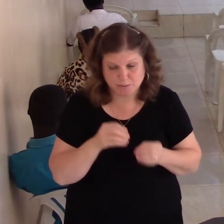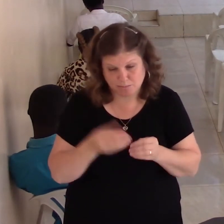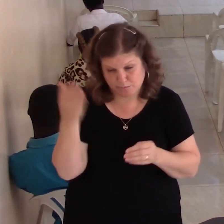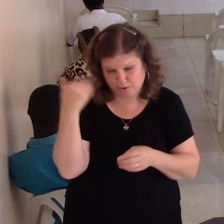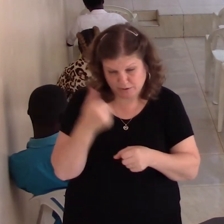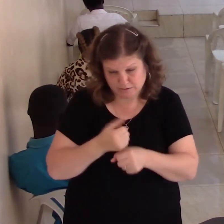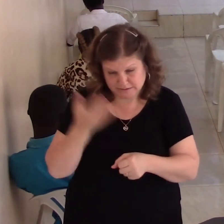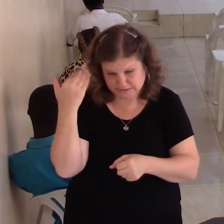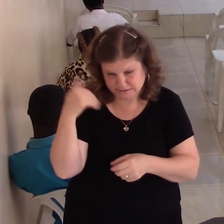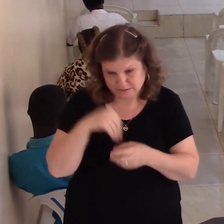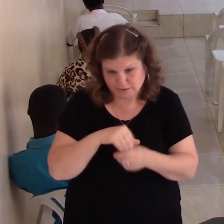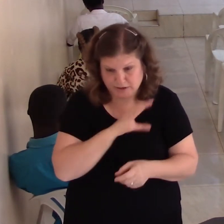it's like you're despising God.